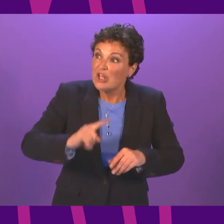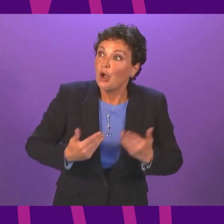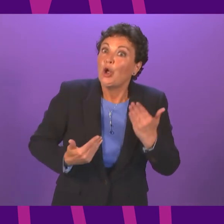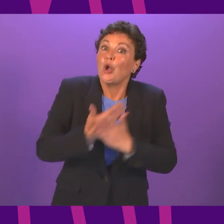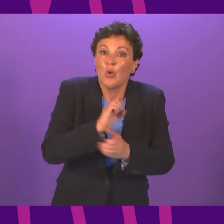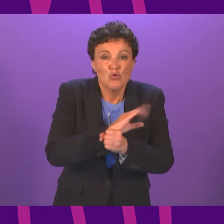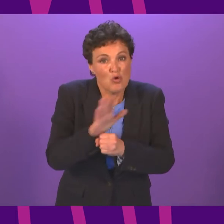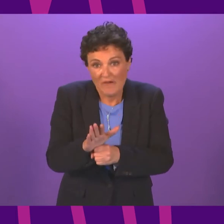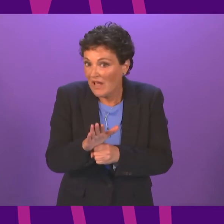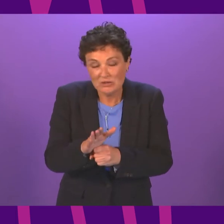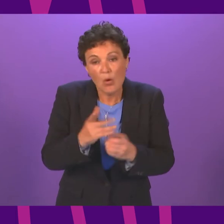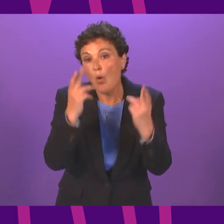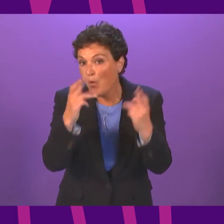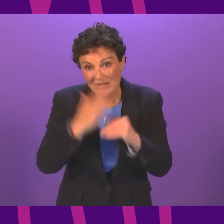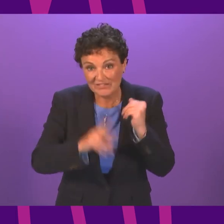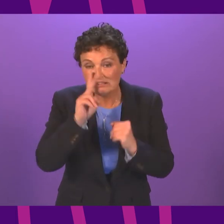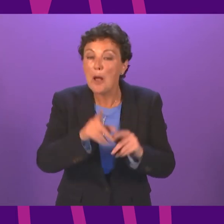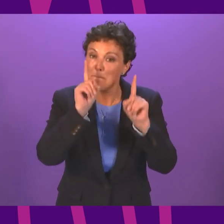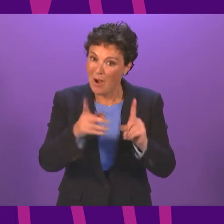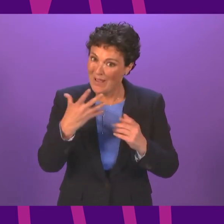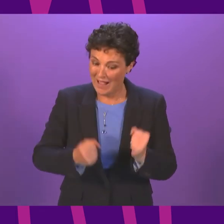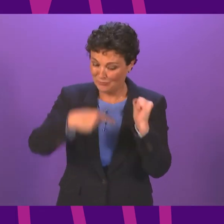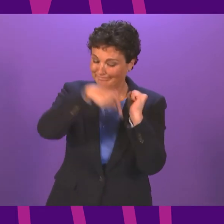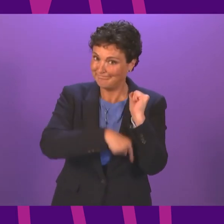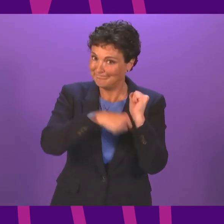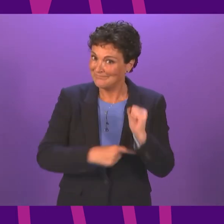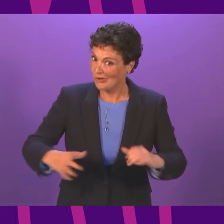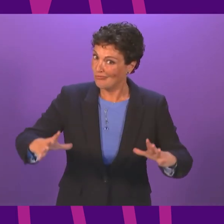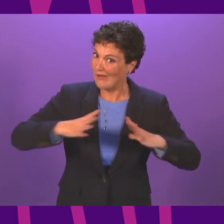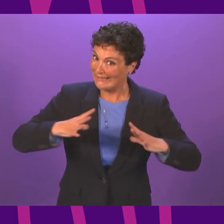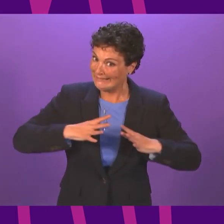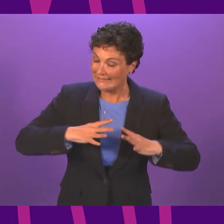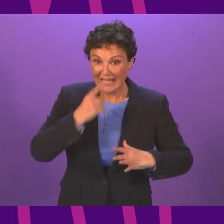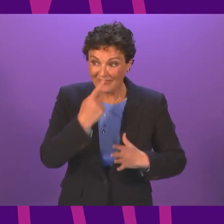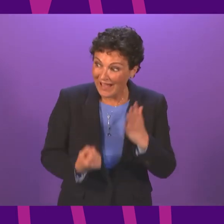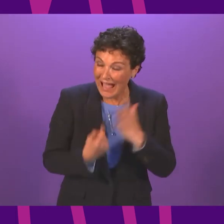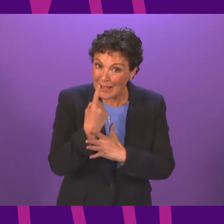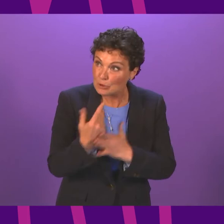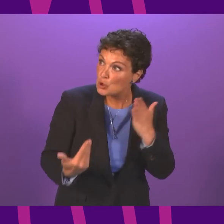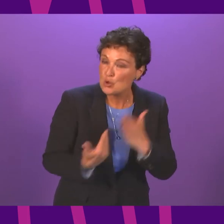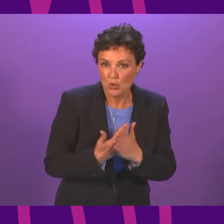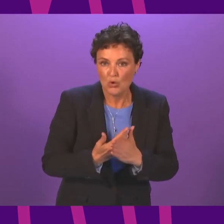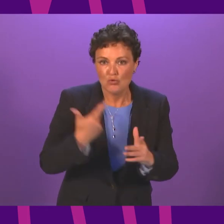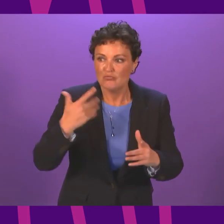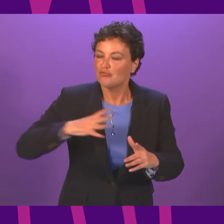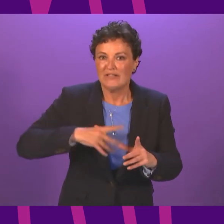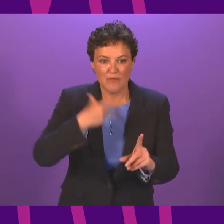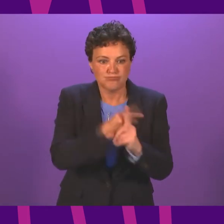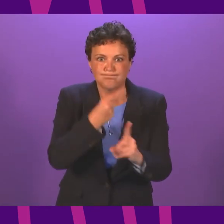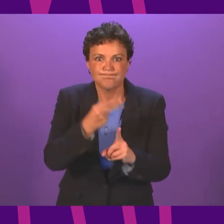we do need to retain the ability to respond if that happens, both with updated vaccines and, if necessary, with other measures.